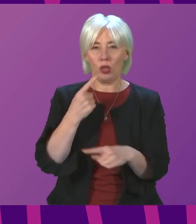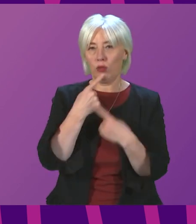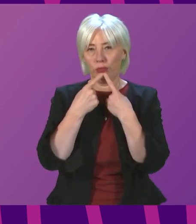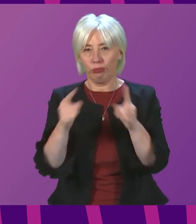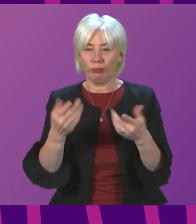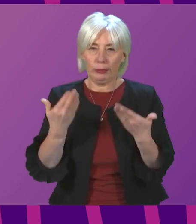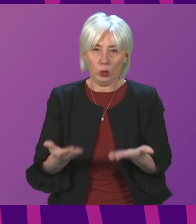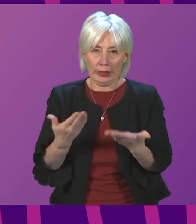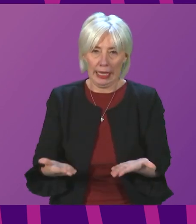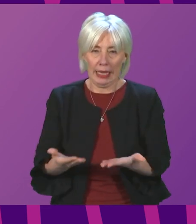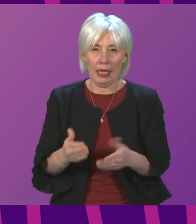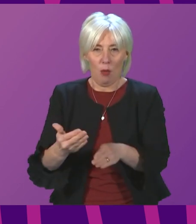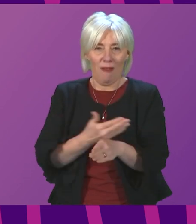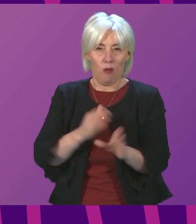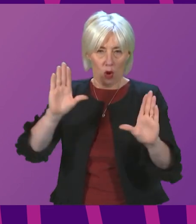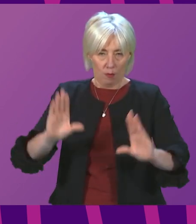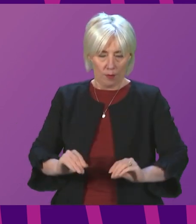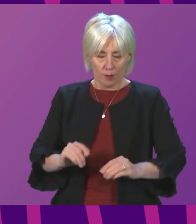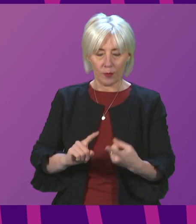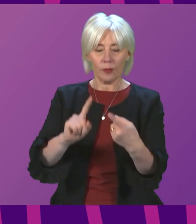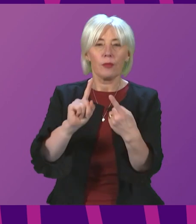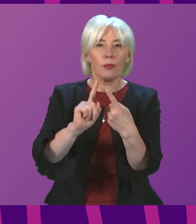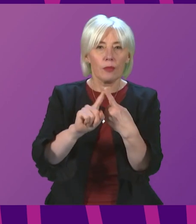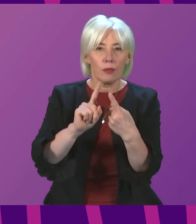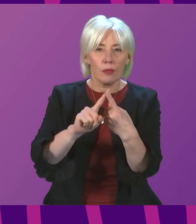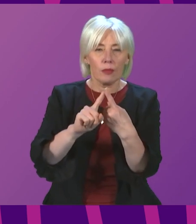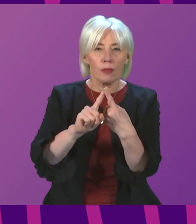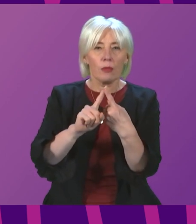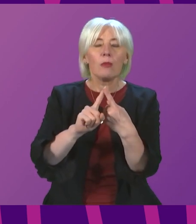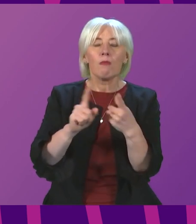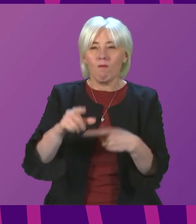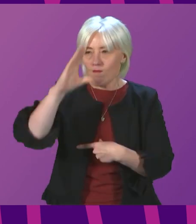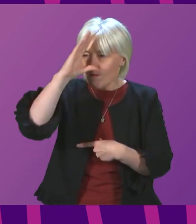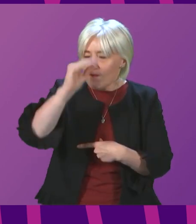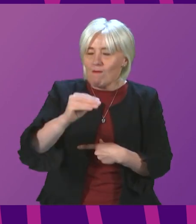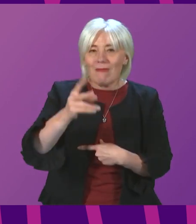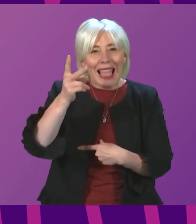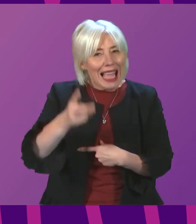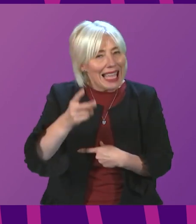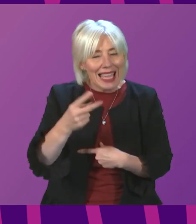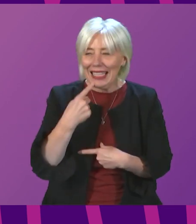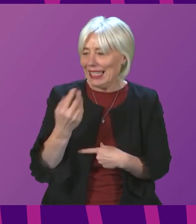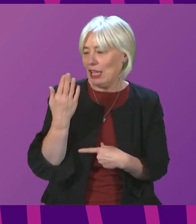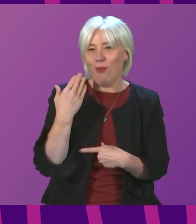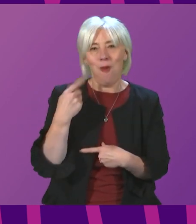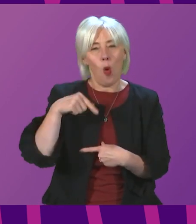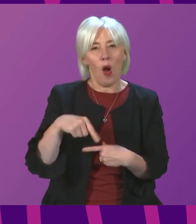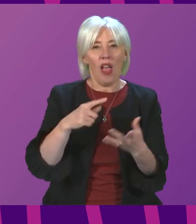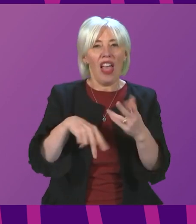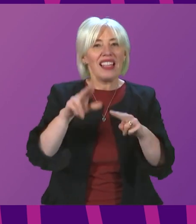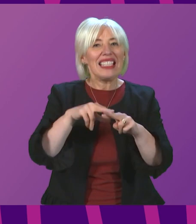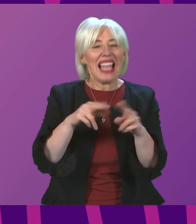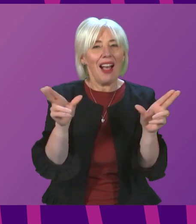before I conclude. The first is to underline again, as I alluded to earlier, that staff